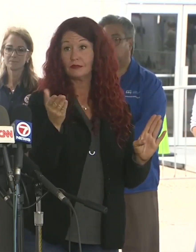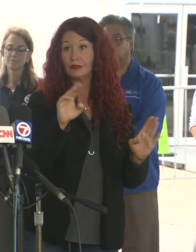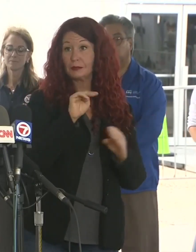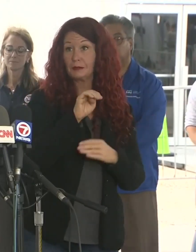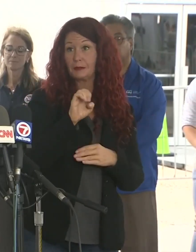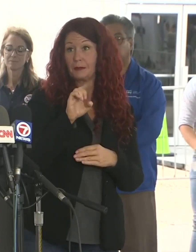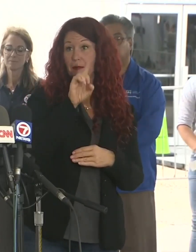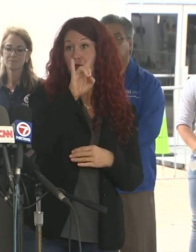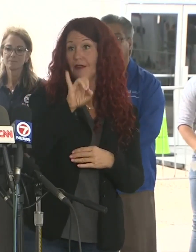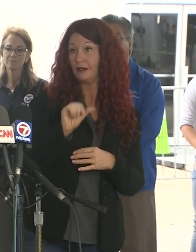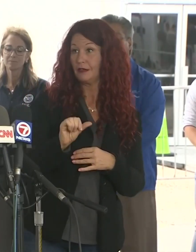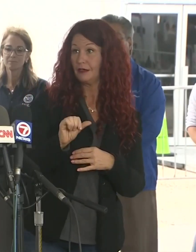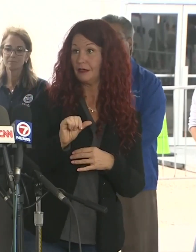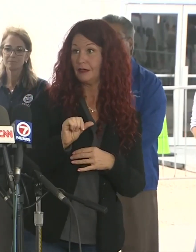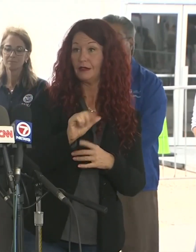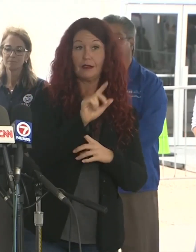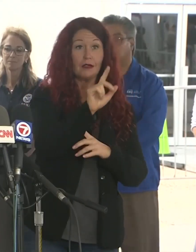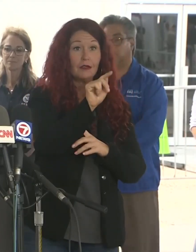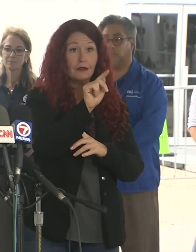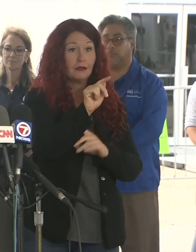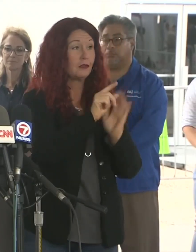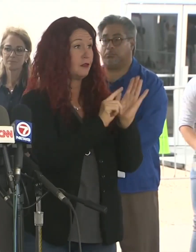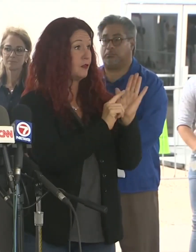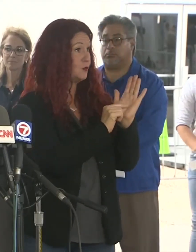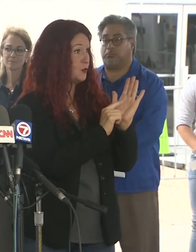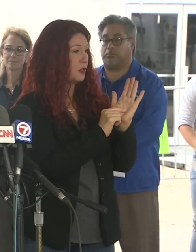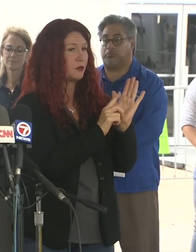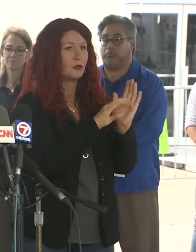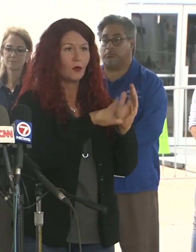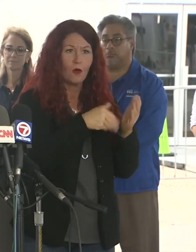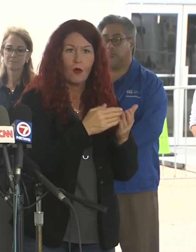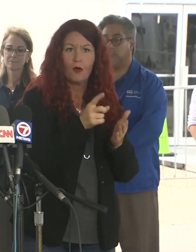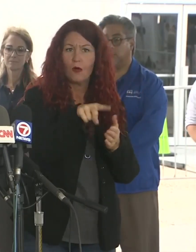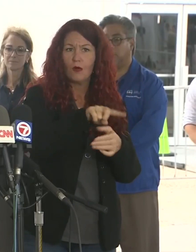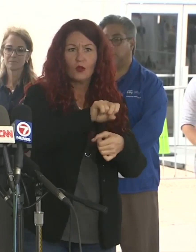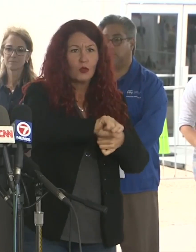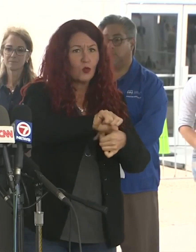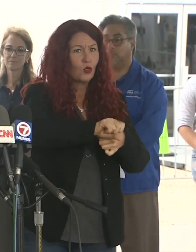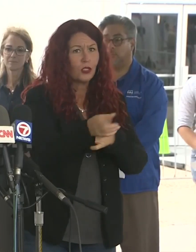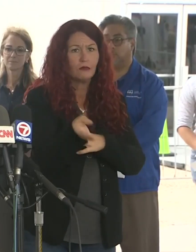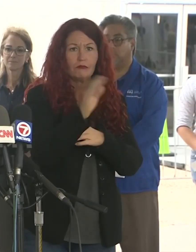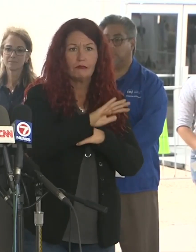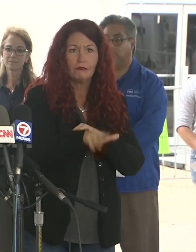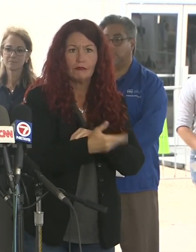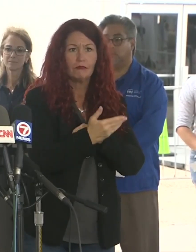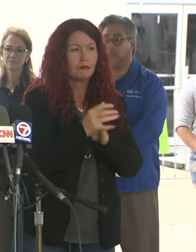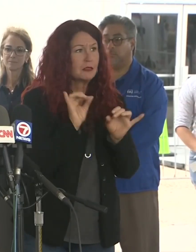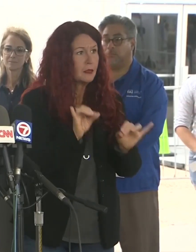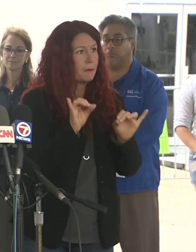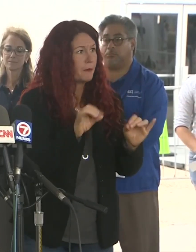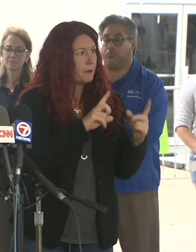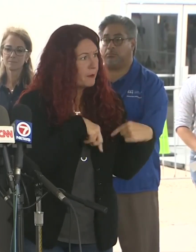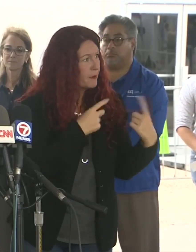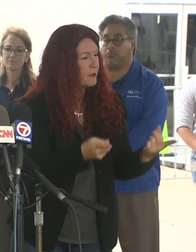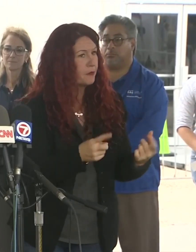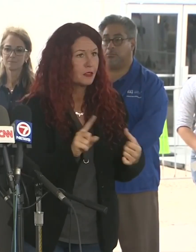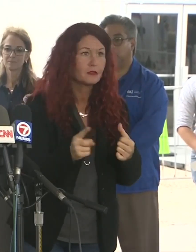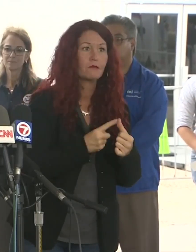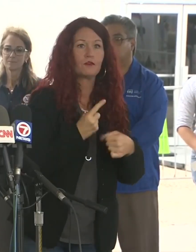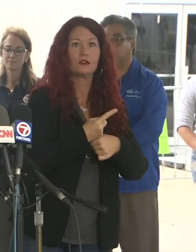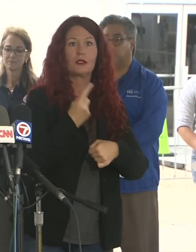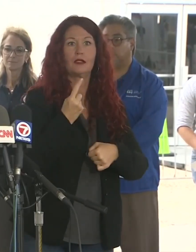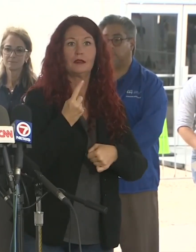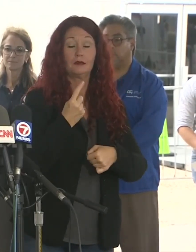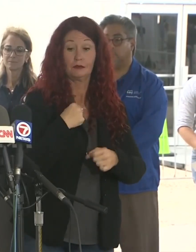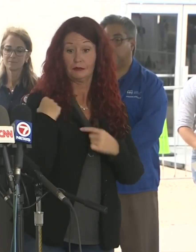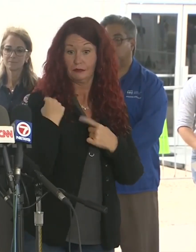hard to cover this story and to tell the world what is happening here in Surfside since day one. Our team has worked hard